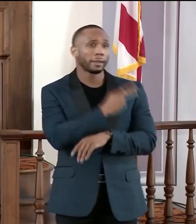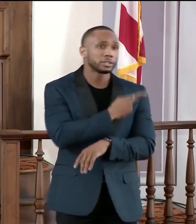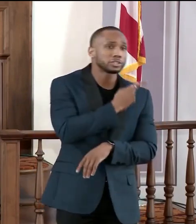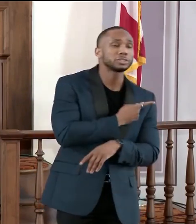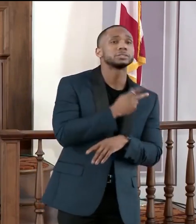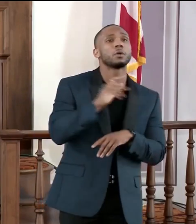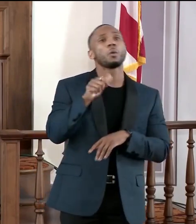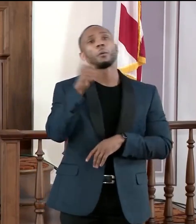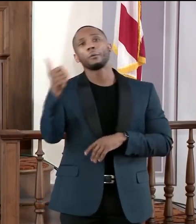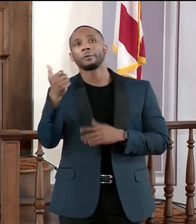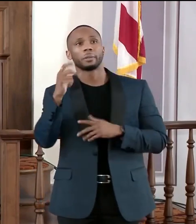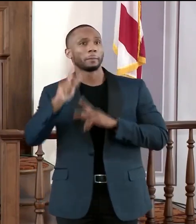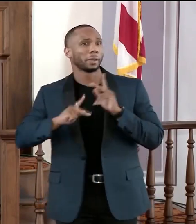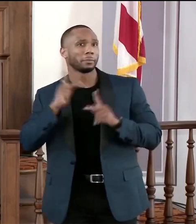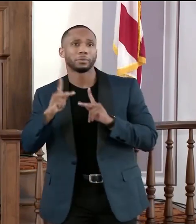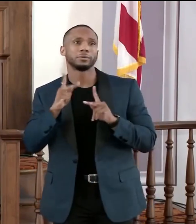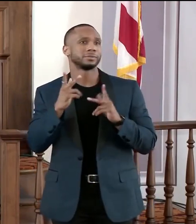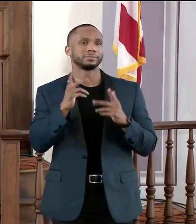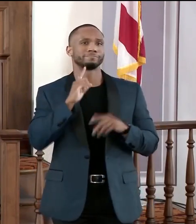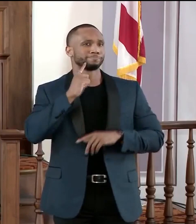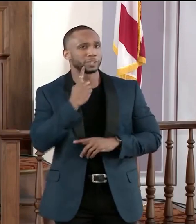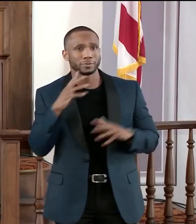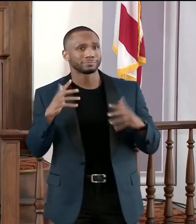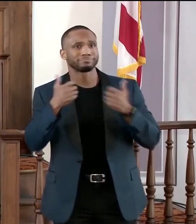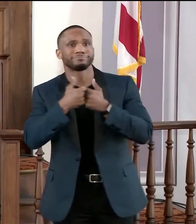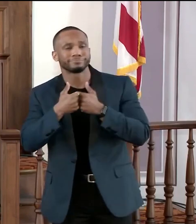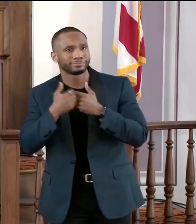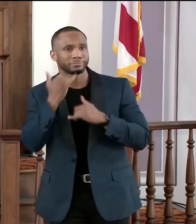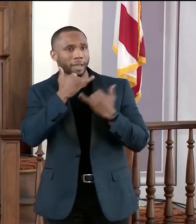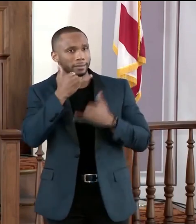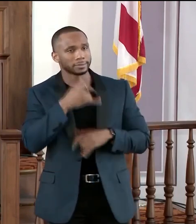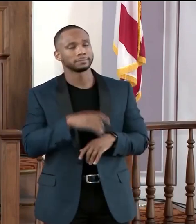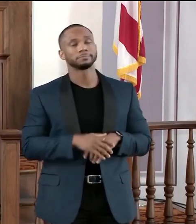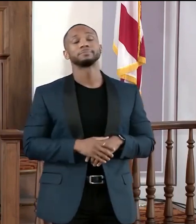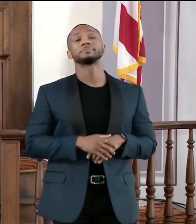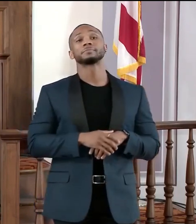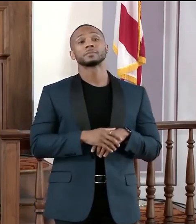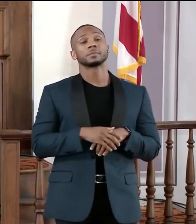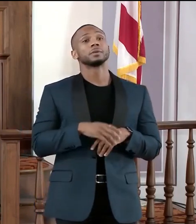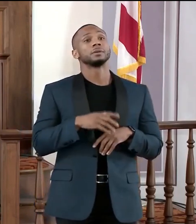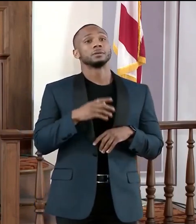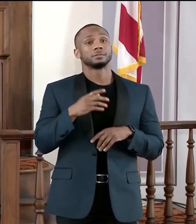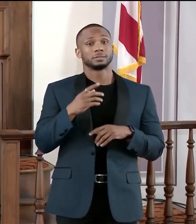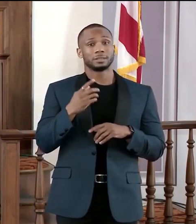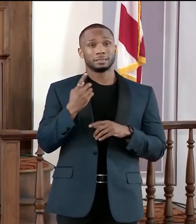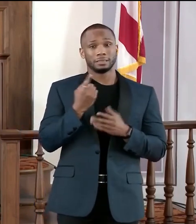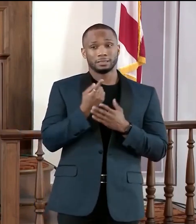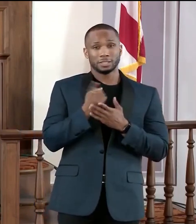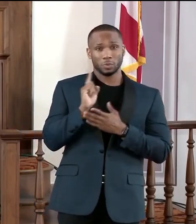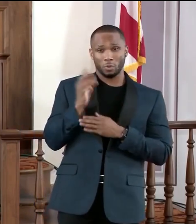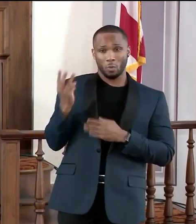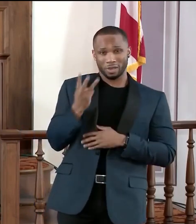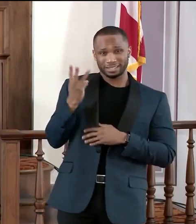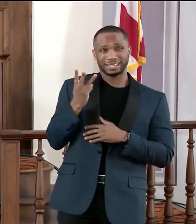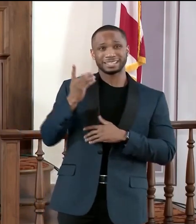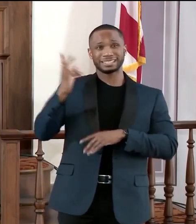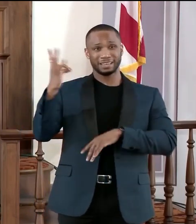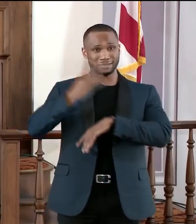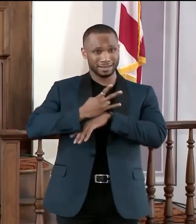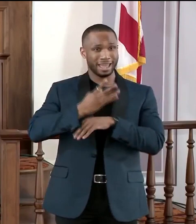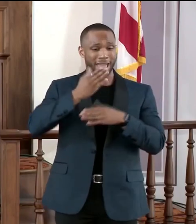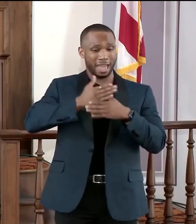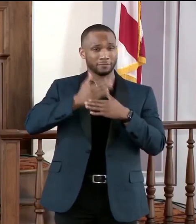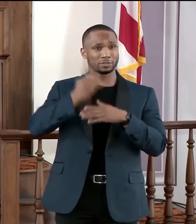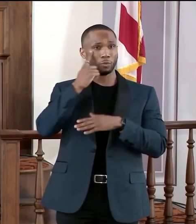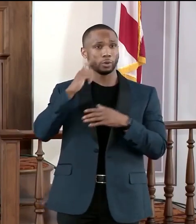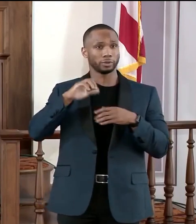as counties around the state are reporting issues with distribution. Dr. Harris told county health departments to keep vaccinating quickly